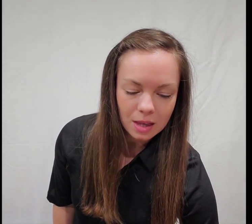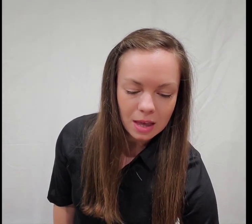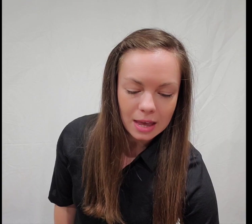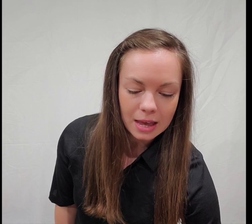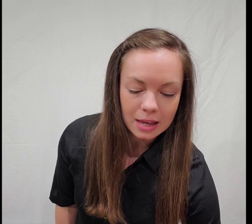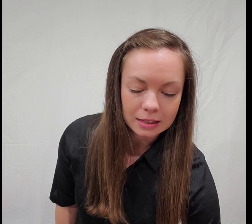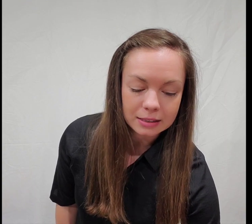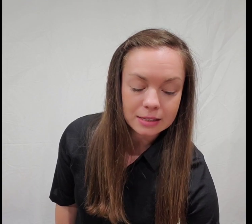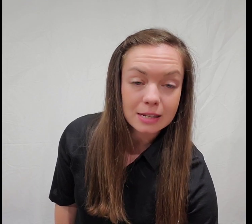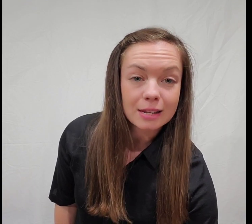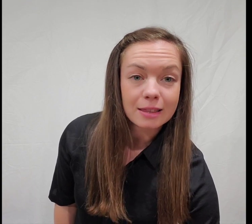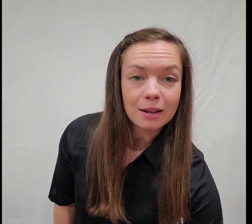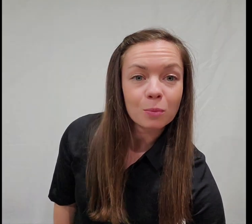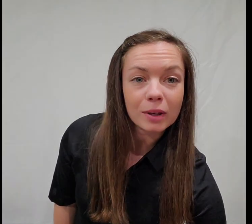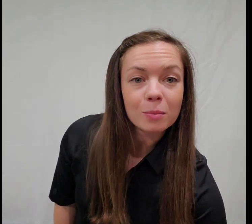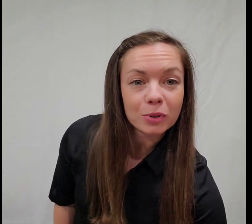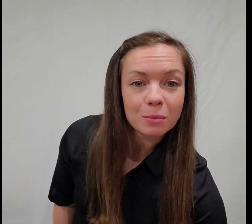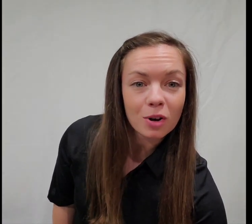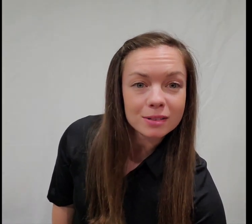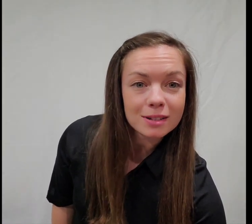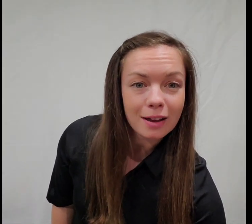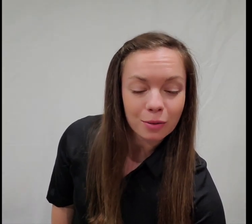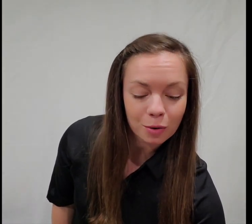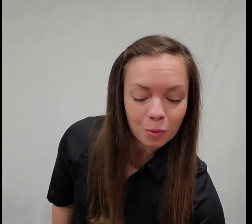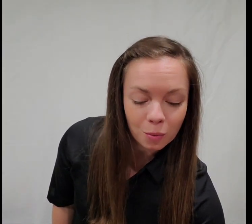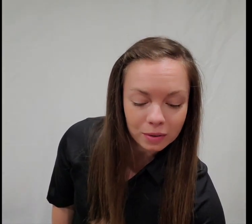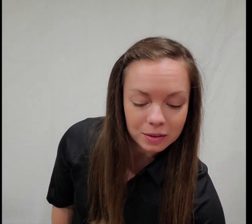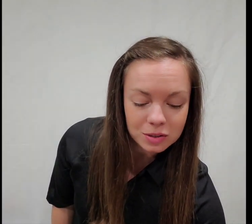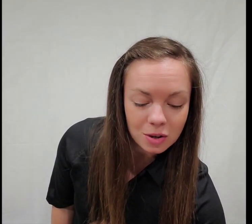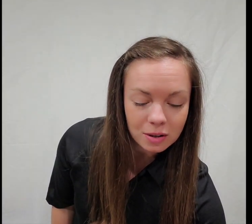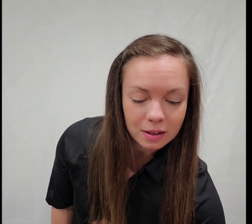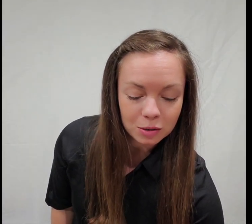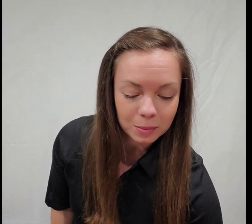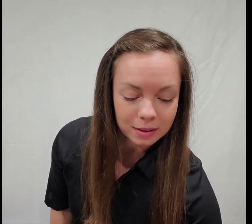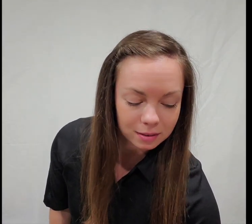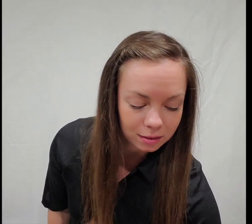And then we can put them all together with a song that you might know.